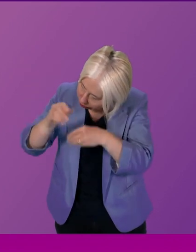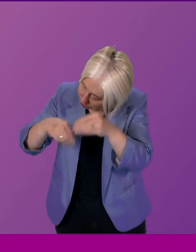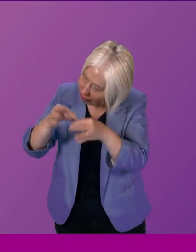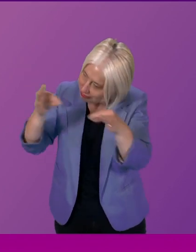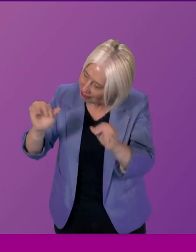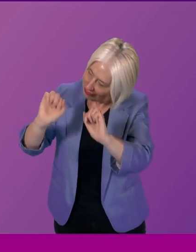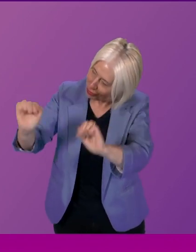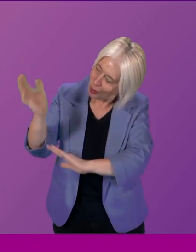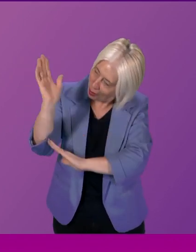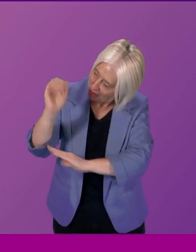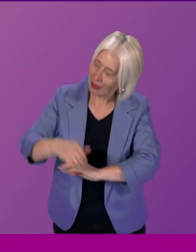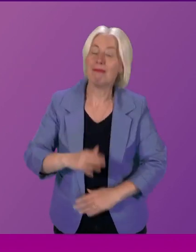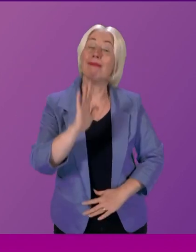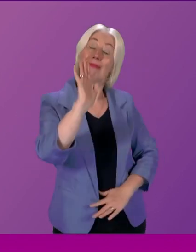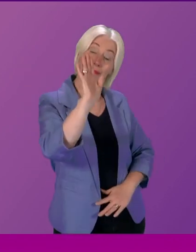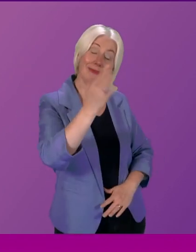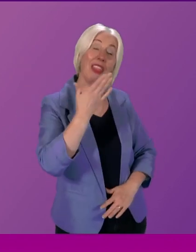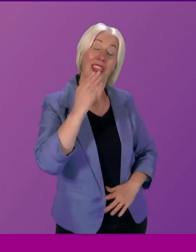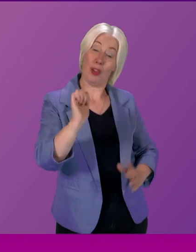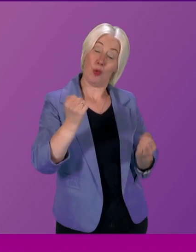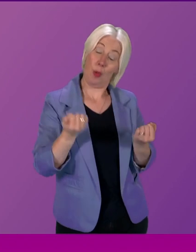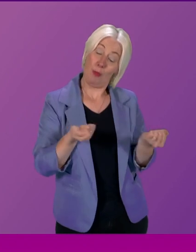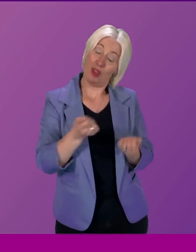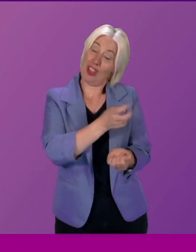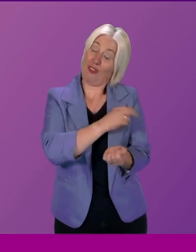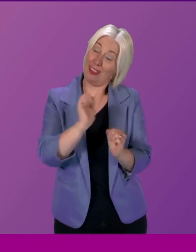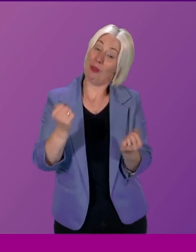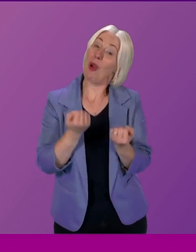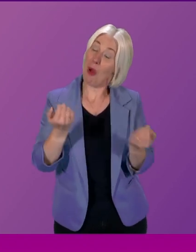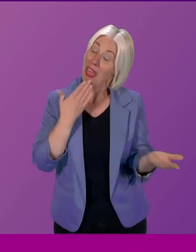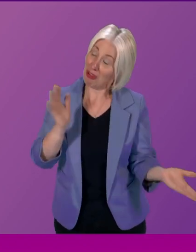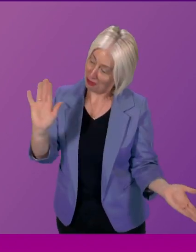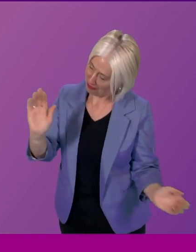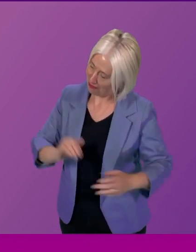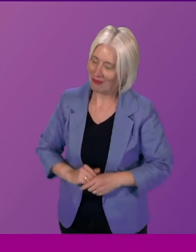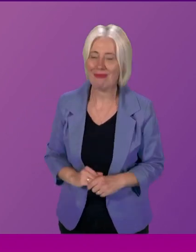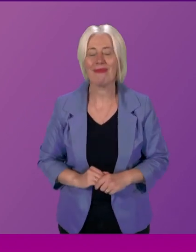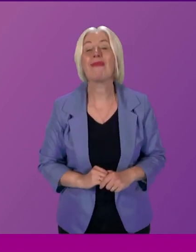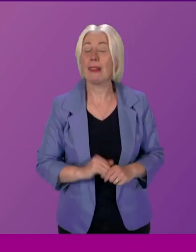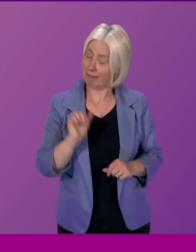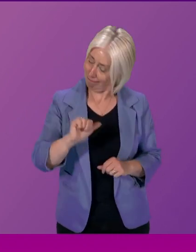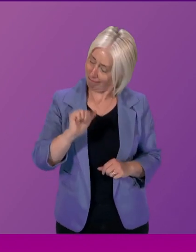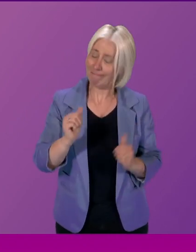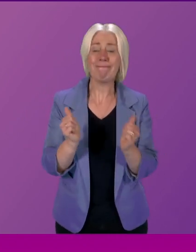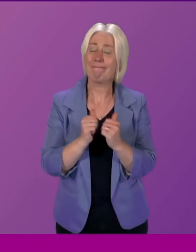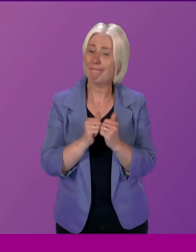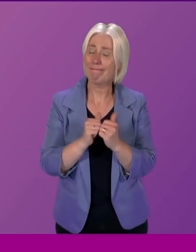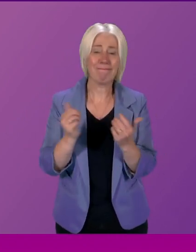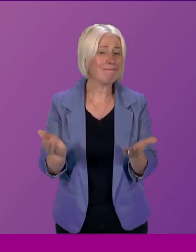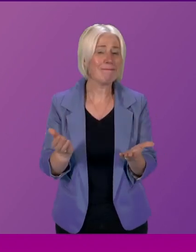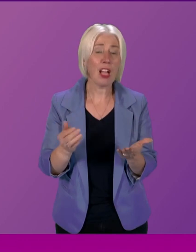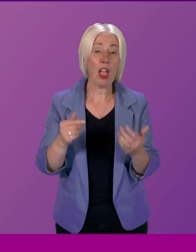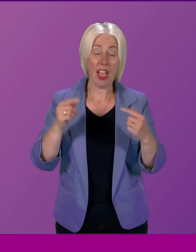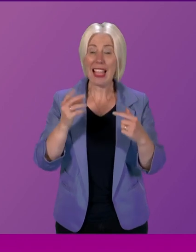I've the power of the presiding officer there. No, I completely agree, and I appreciate there are short